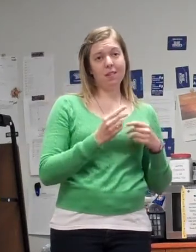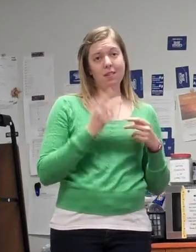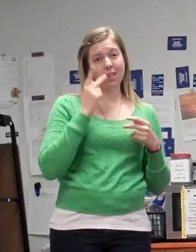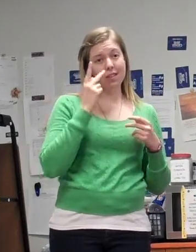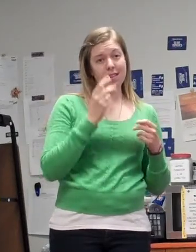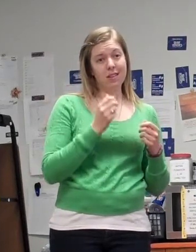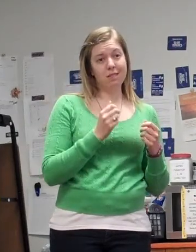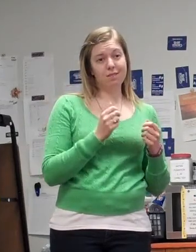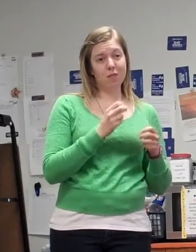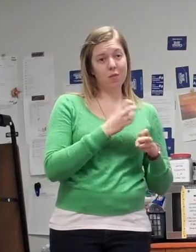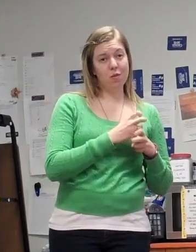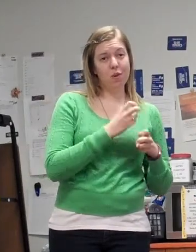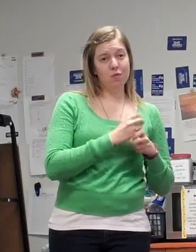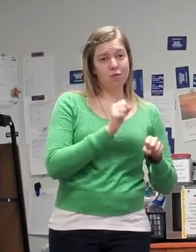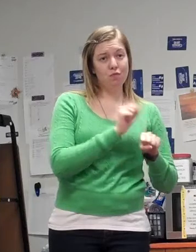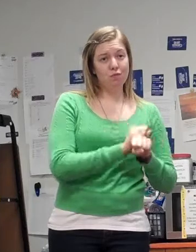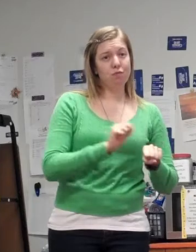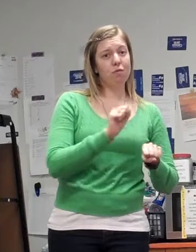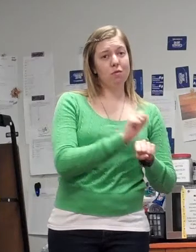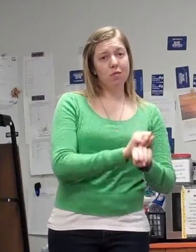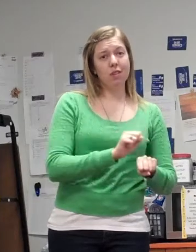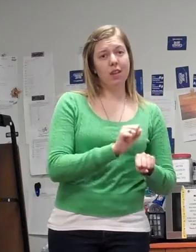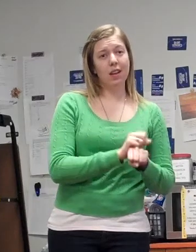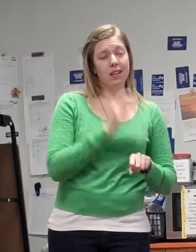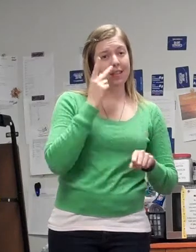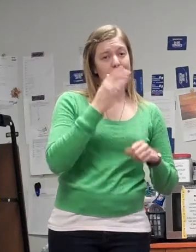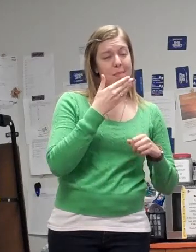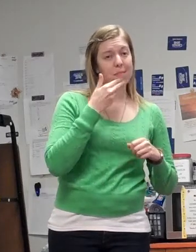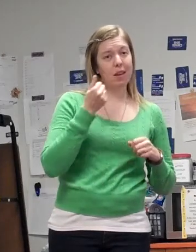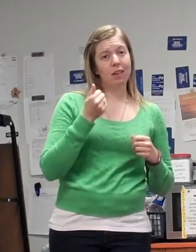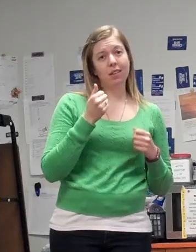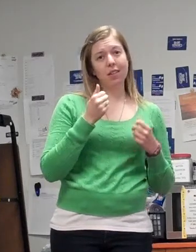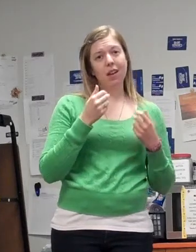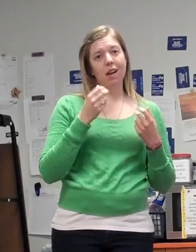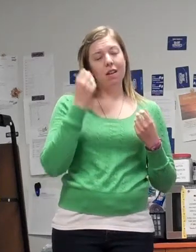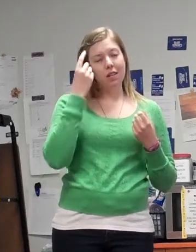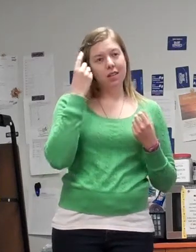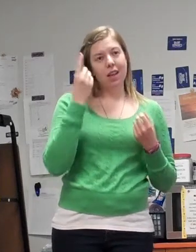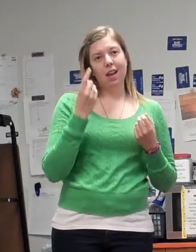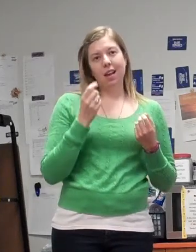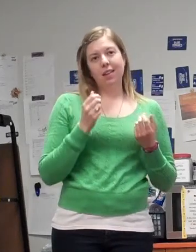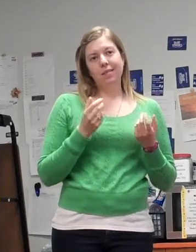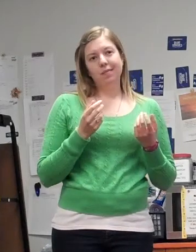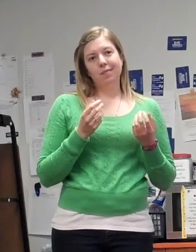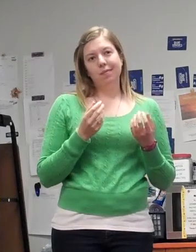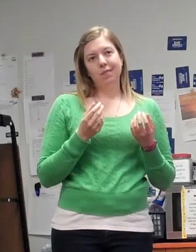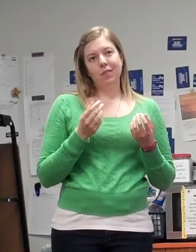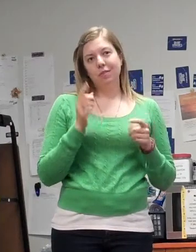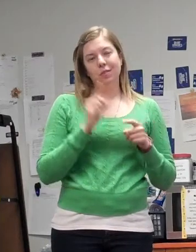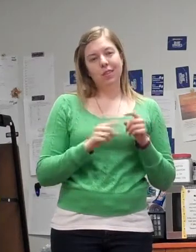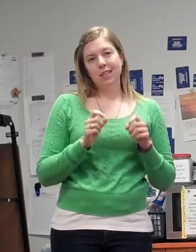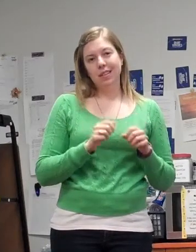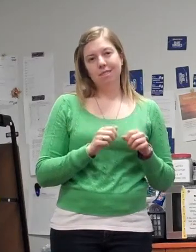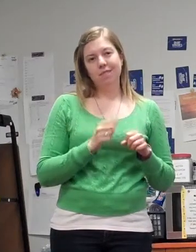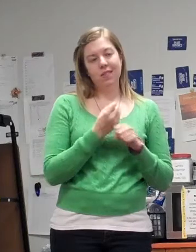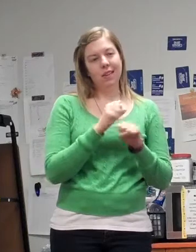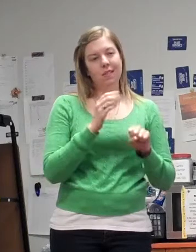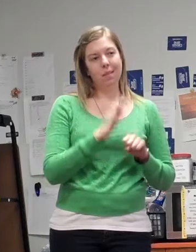it was just not possible to save them. Part of my job would be to go with the